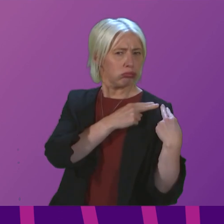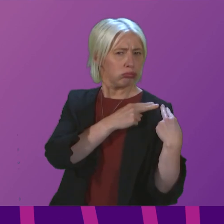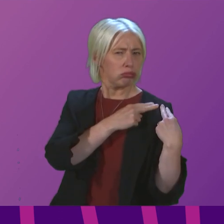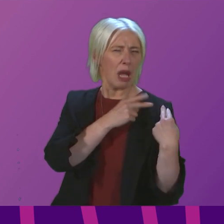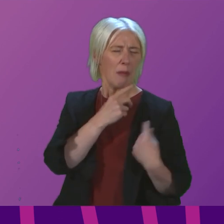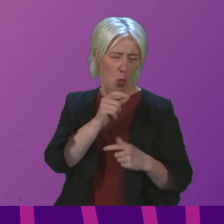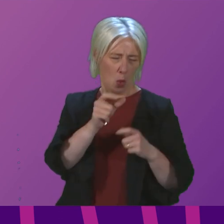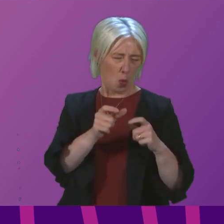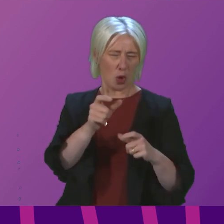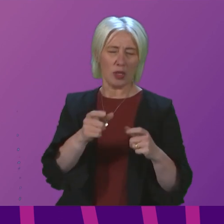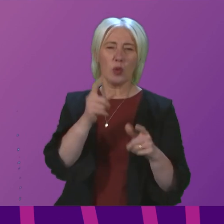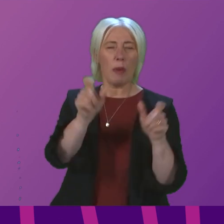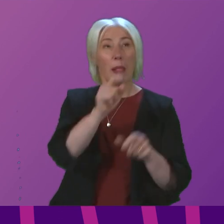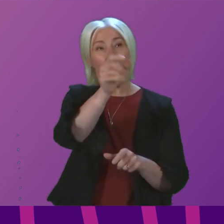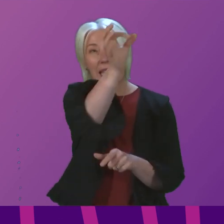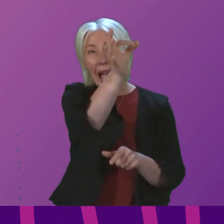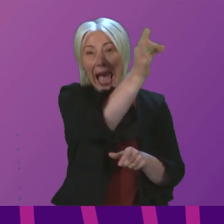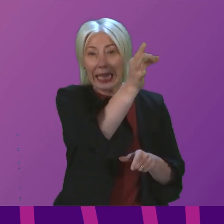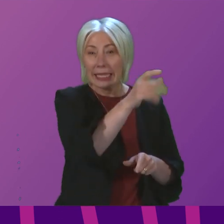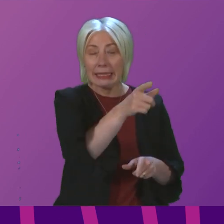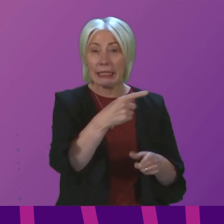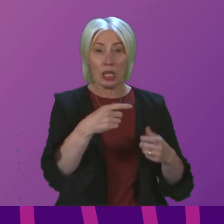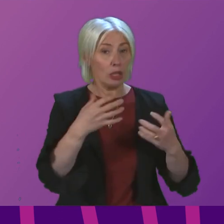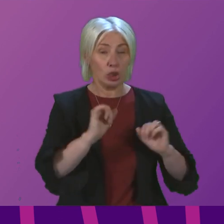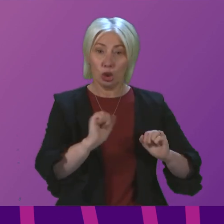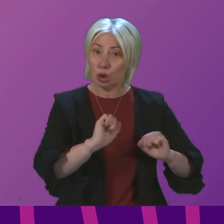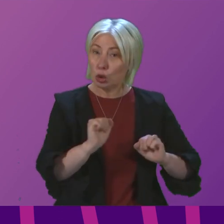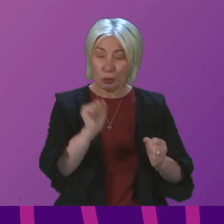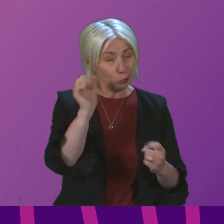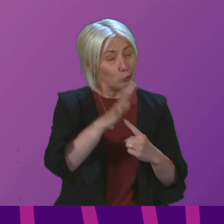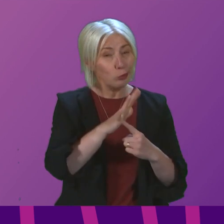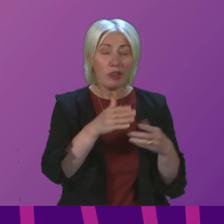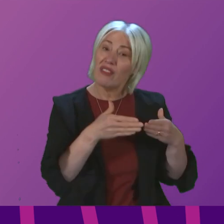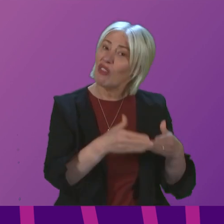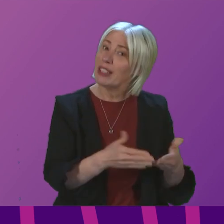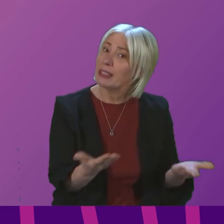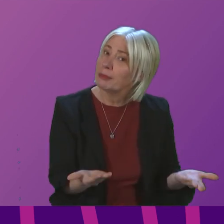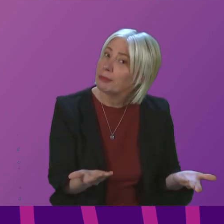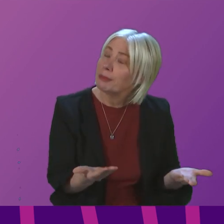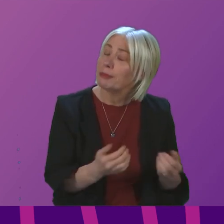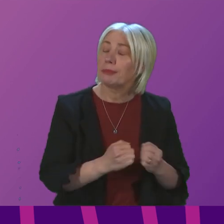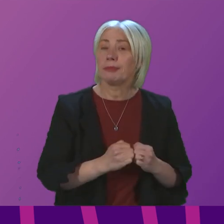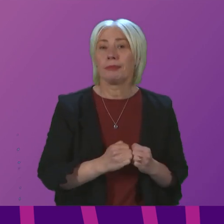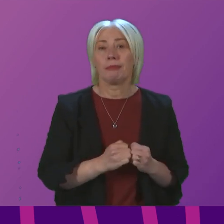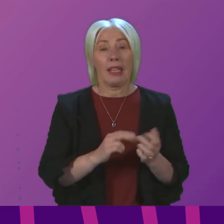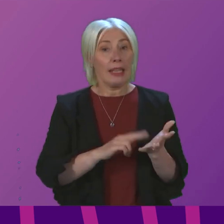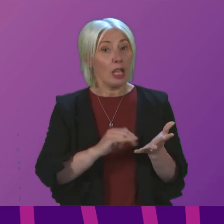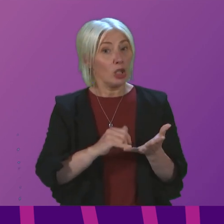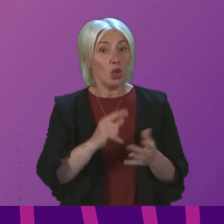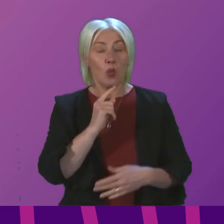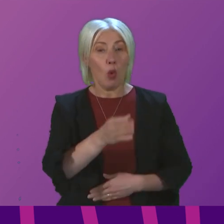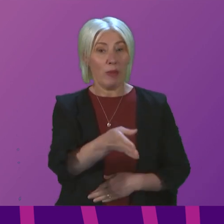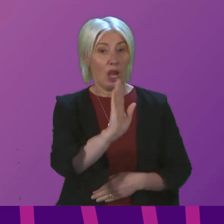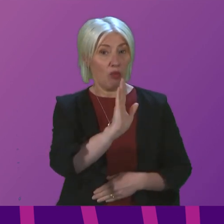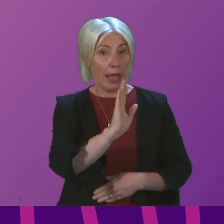weasel words to the island communities that are still without these vital ferries. And while Nicholas Sturgeon won't tell it straight,